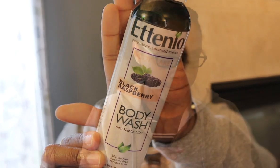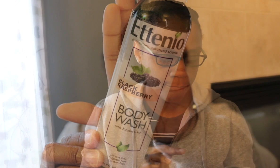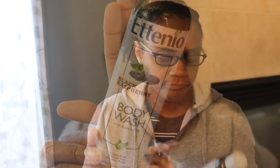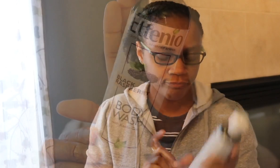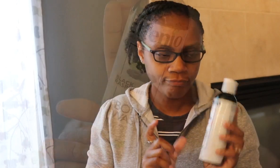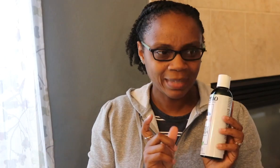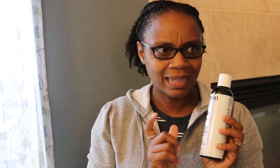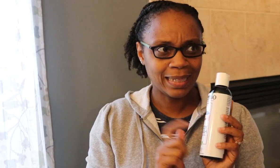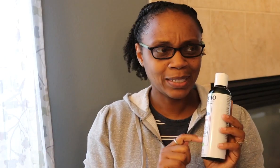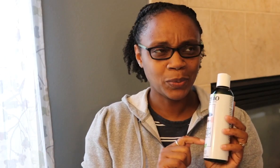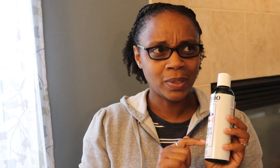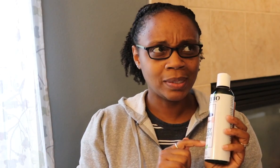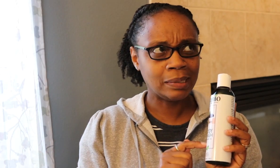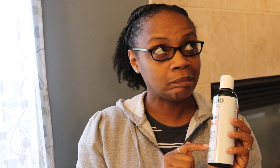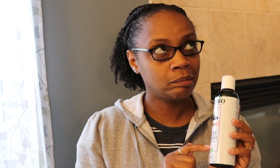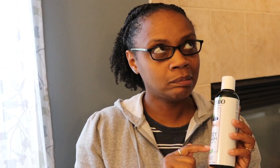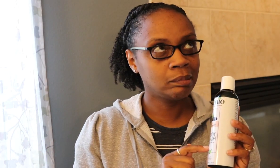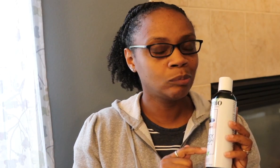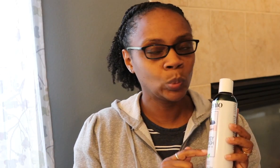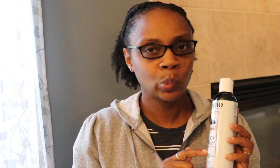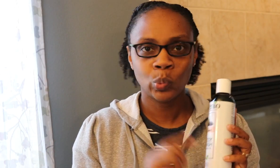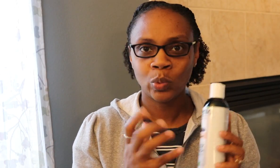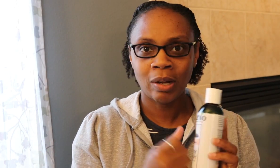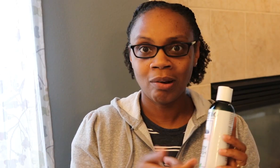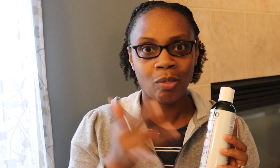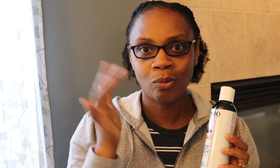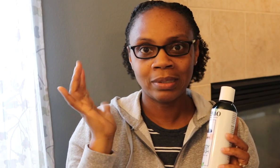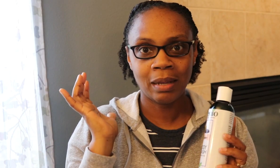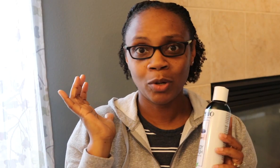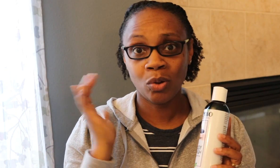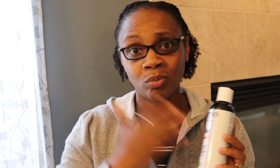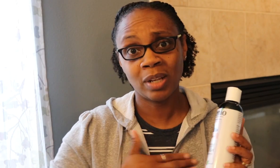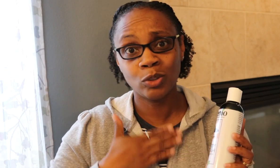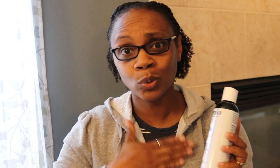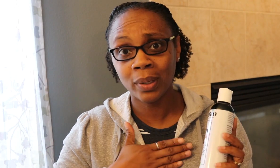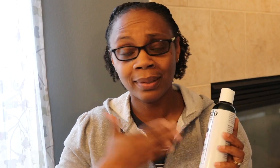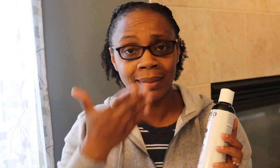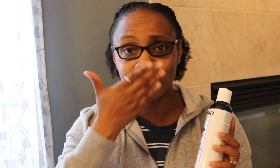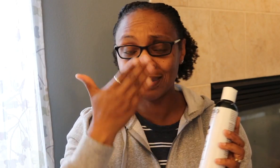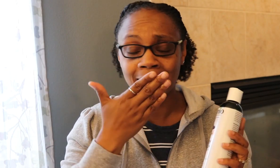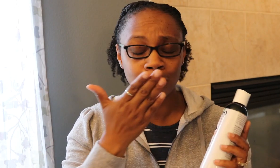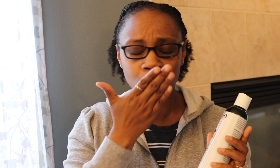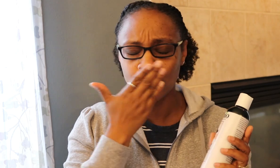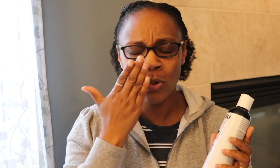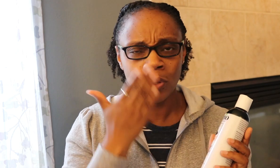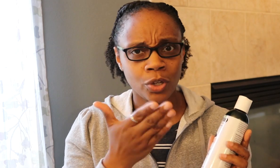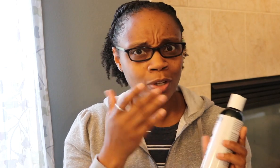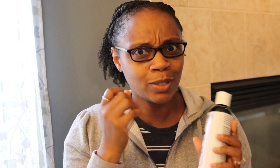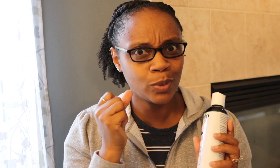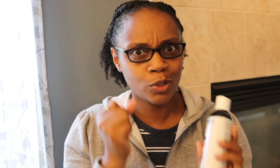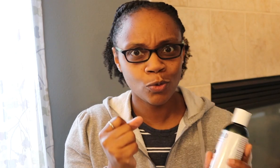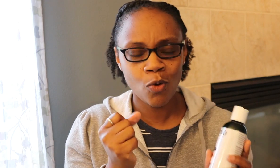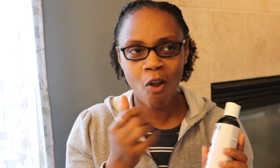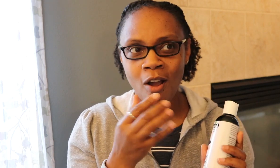the Ateneo Body Wash. I think I finished this one up quite a while ago. I loved the scent. It was very